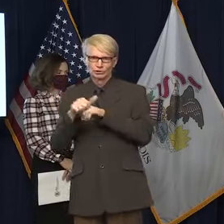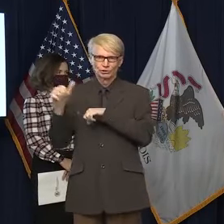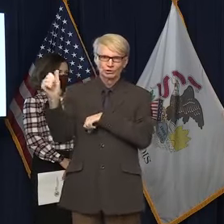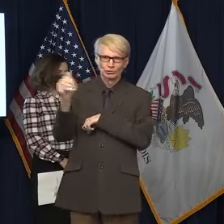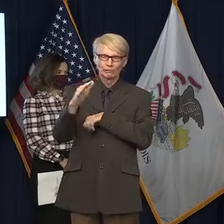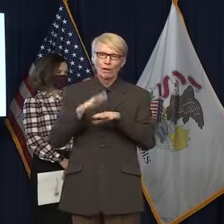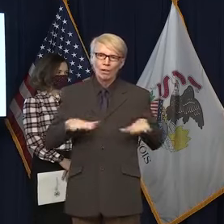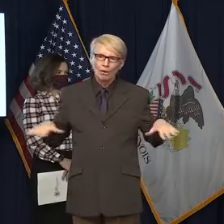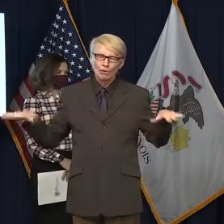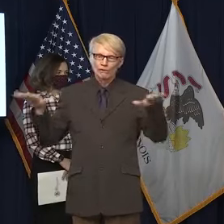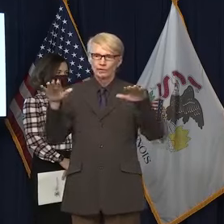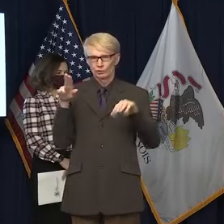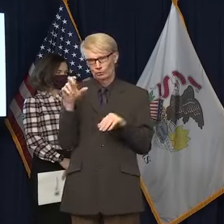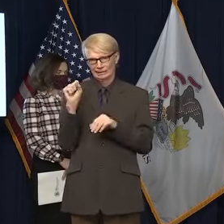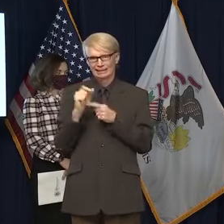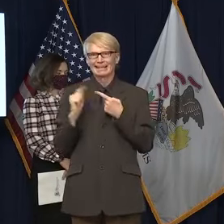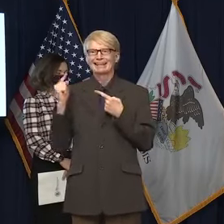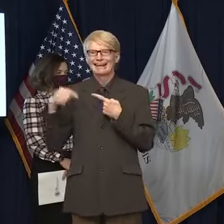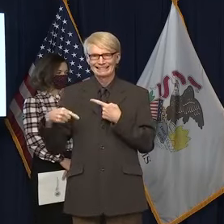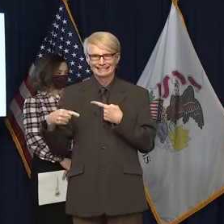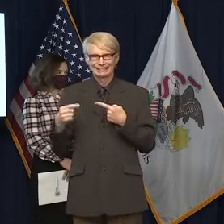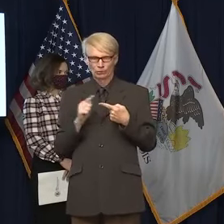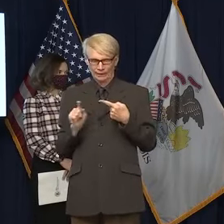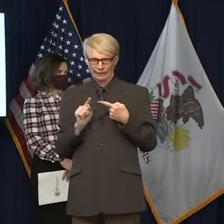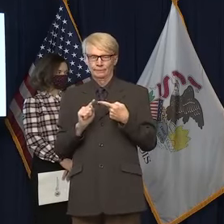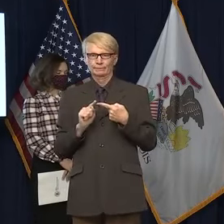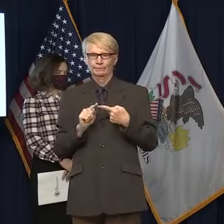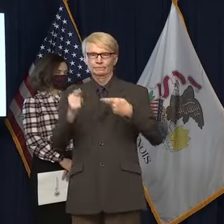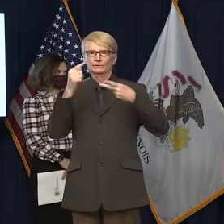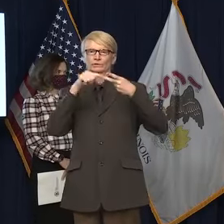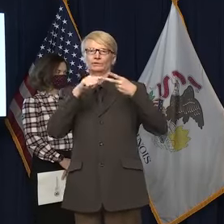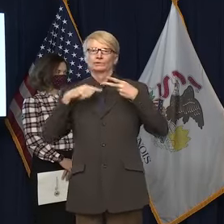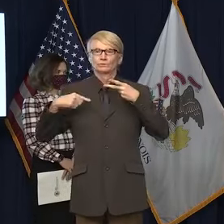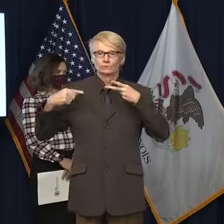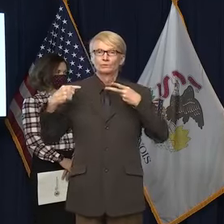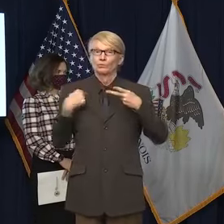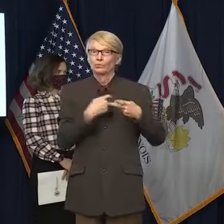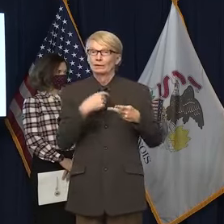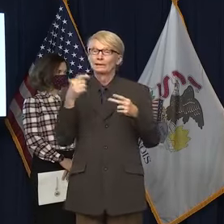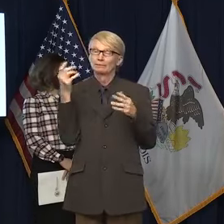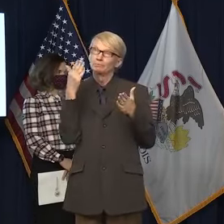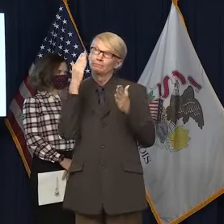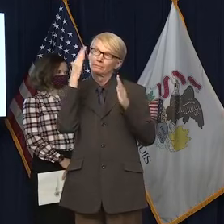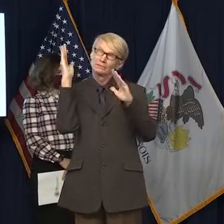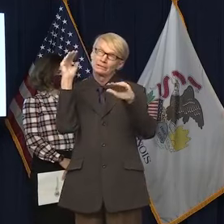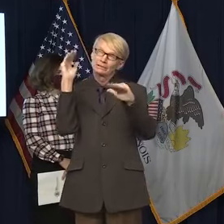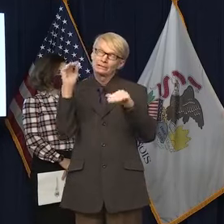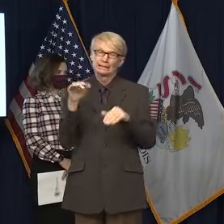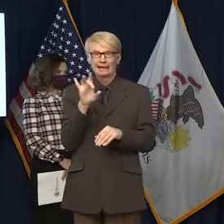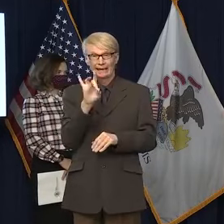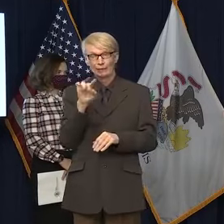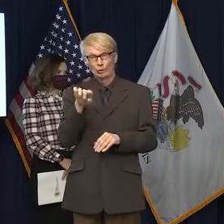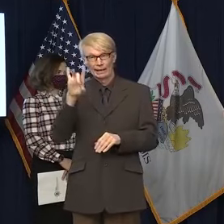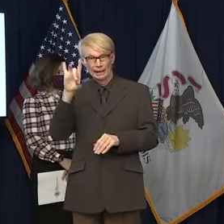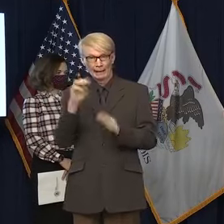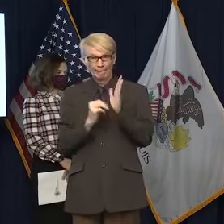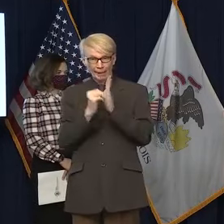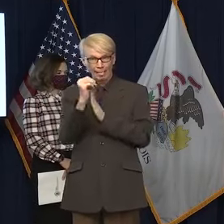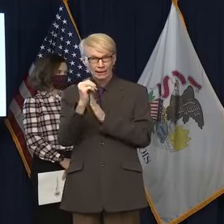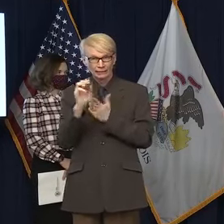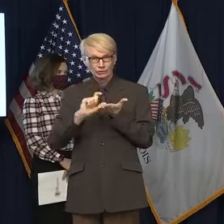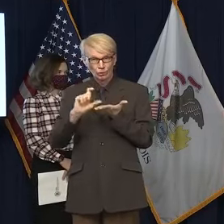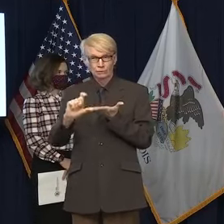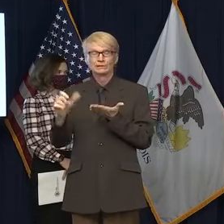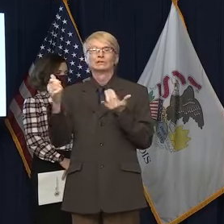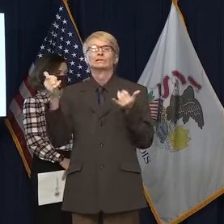next week. The following week, originally projected for another 8.8 million doses, is also